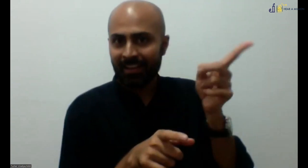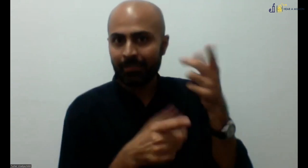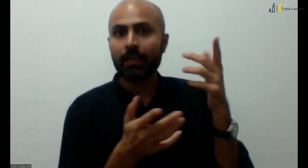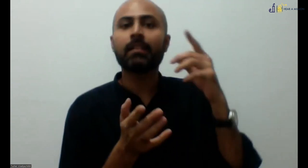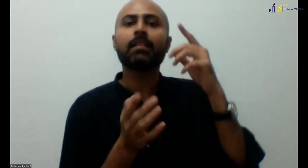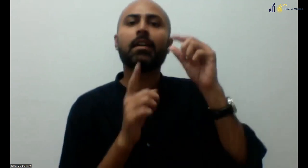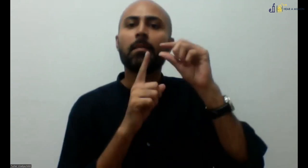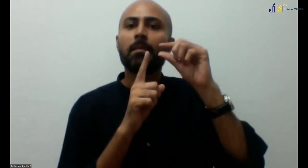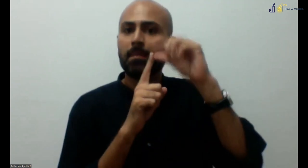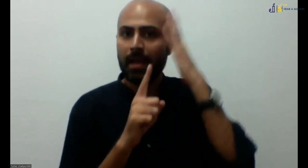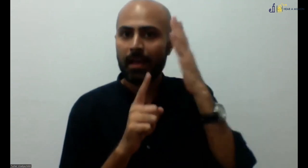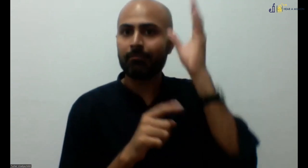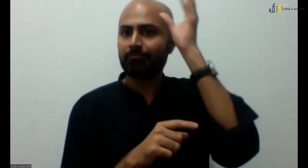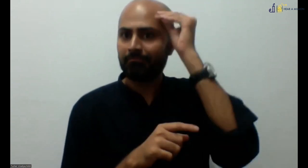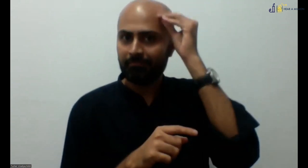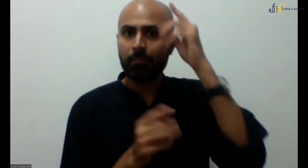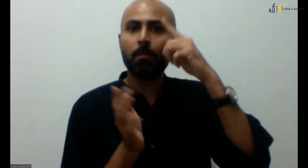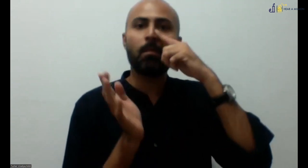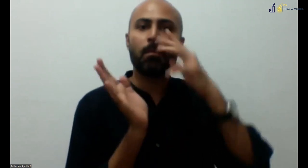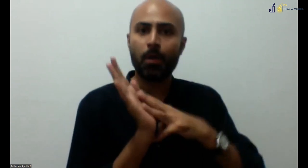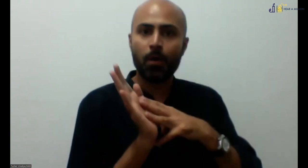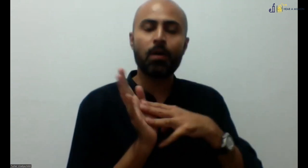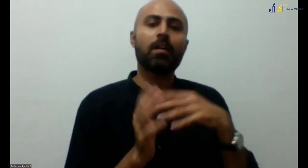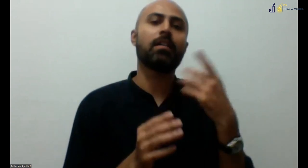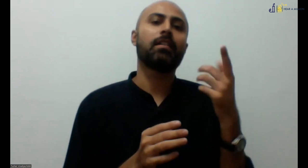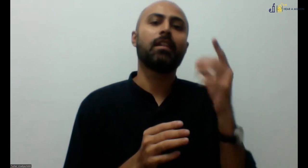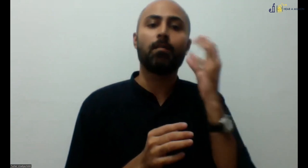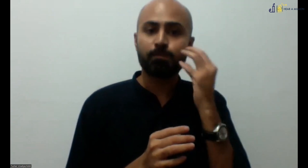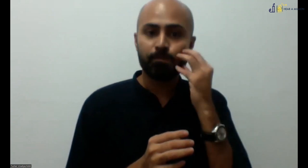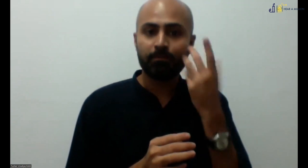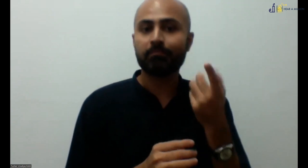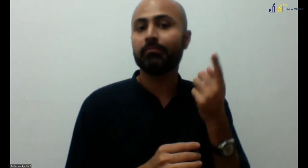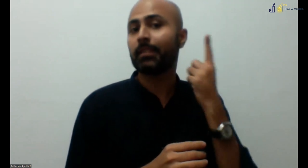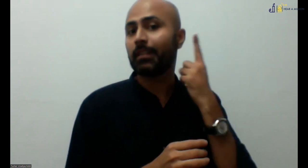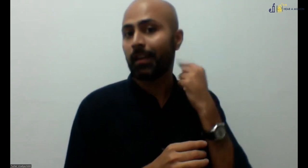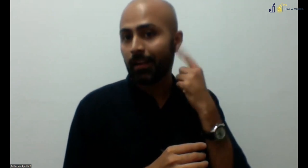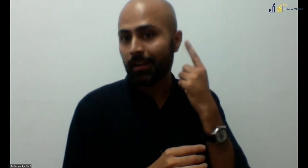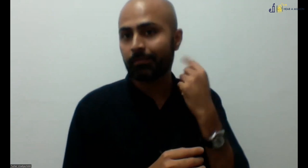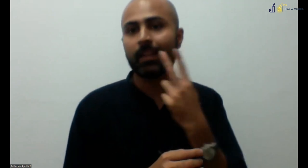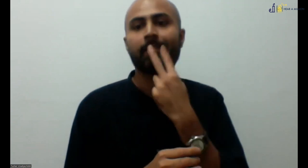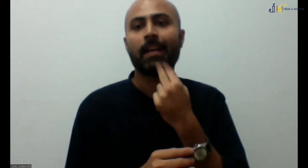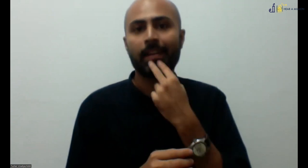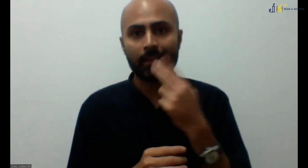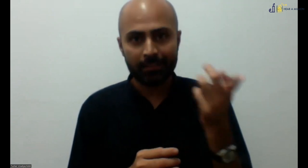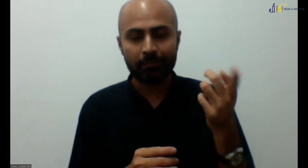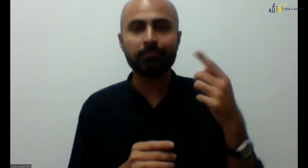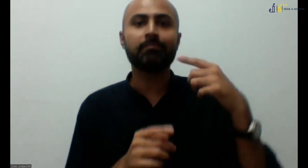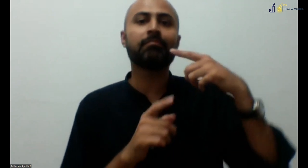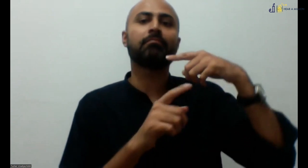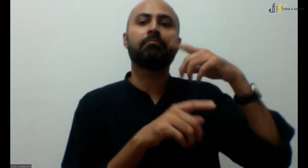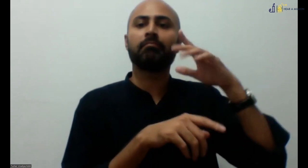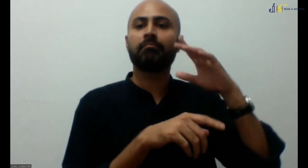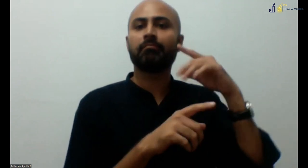DTIS and other courses, which offer a lot of opportunities. We would like to thank all the panelists, Pallavi, Monica,